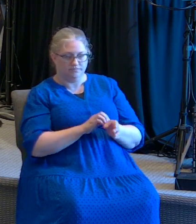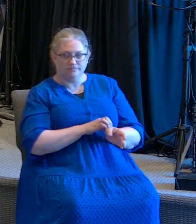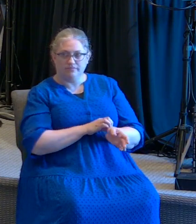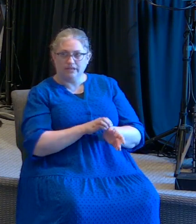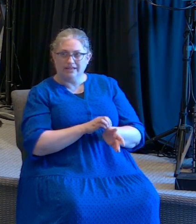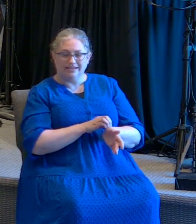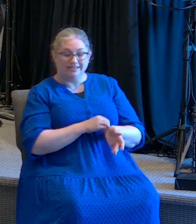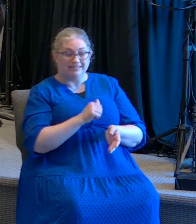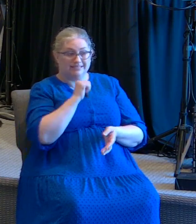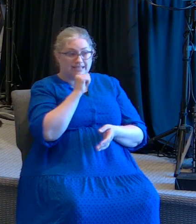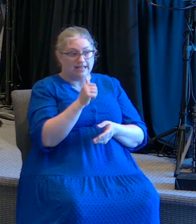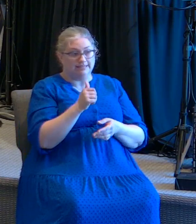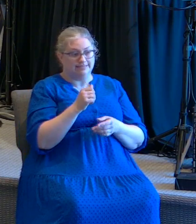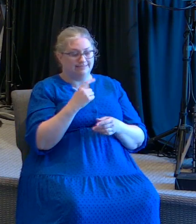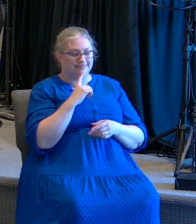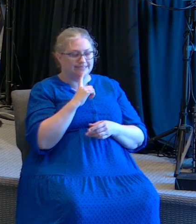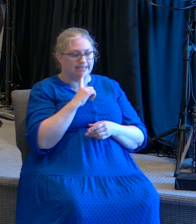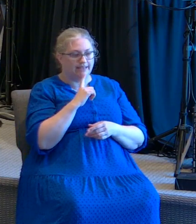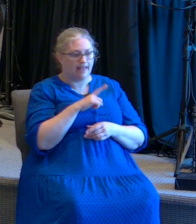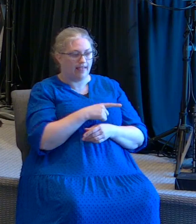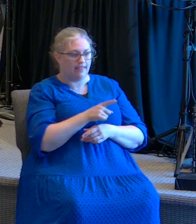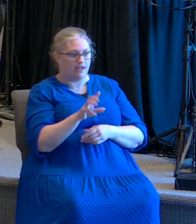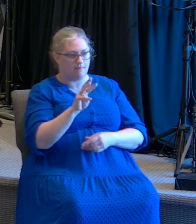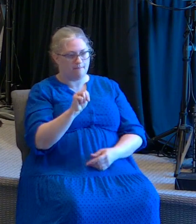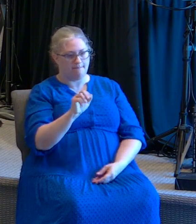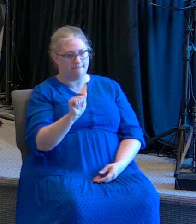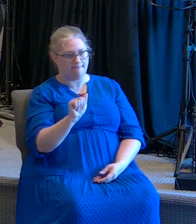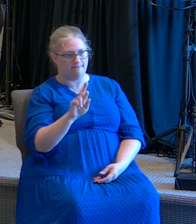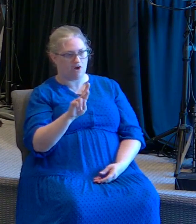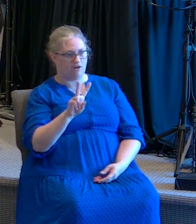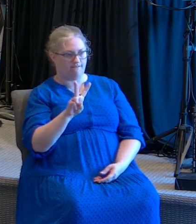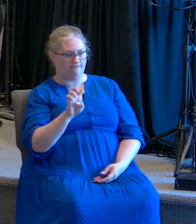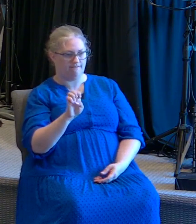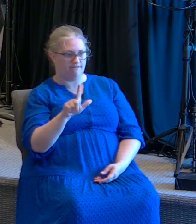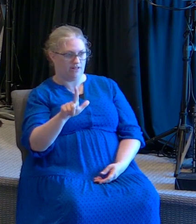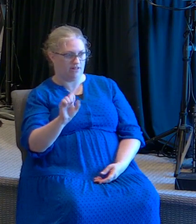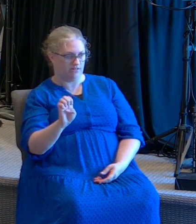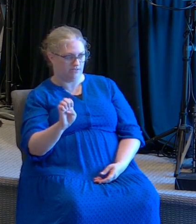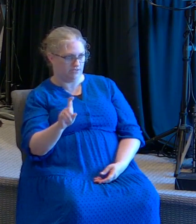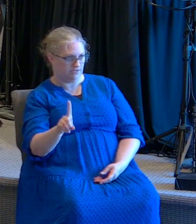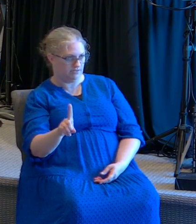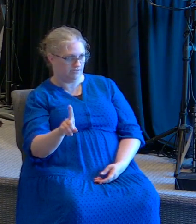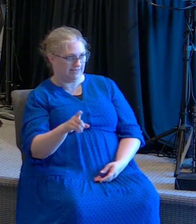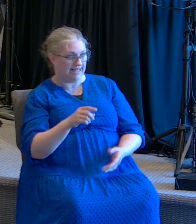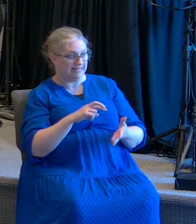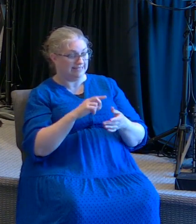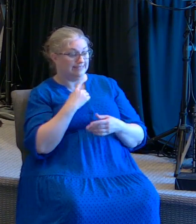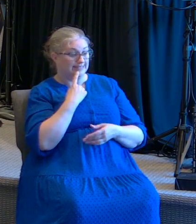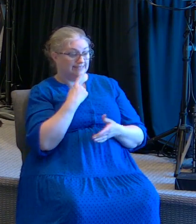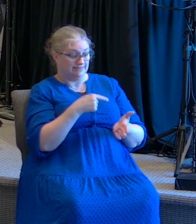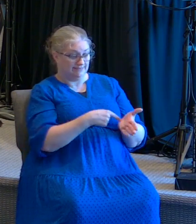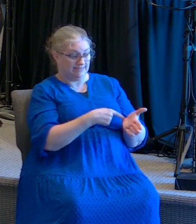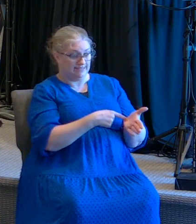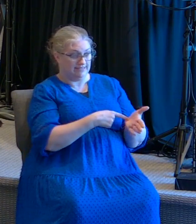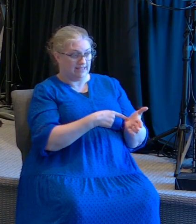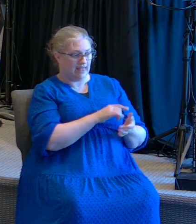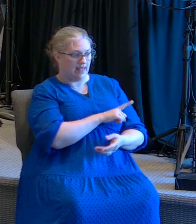Instead of saying they marveled. En lugar de decir se maravillaron. It says they were afraid. Tuvieron temor.